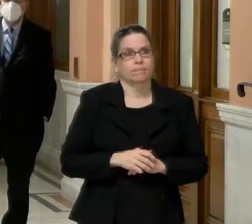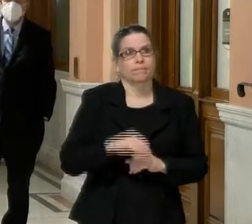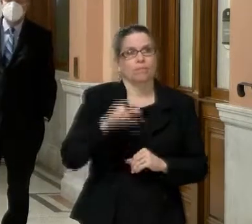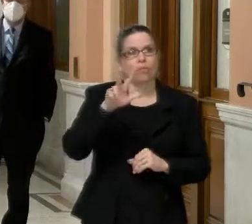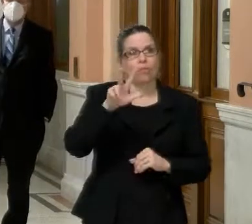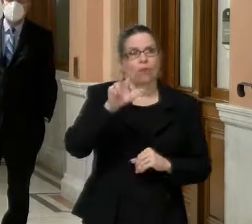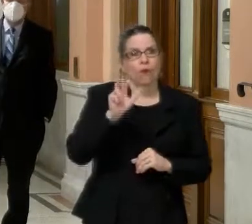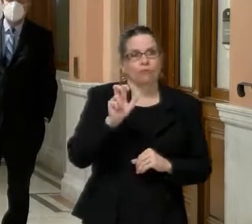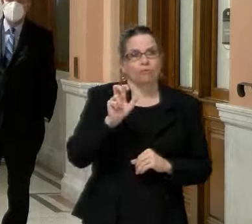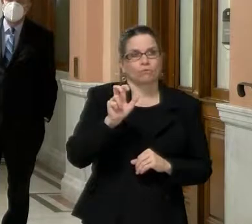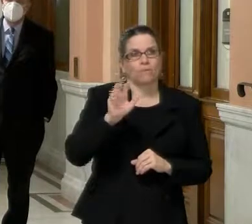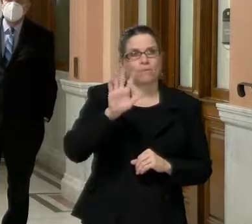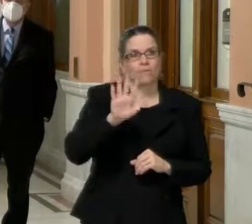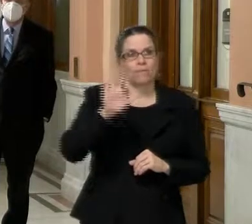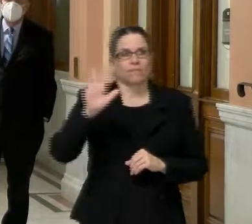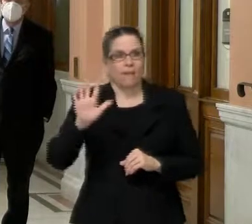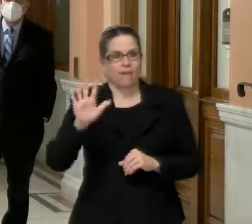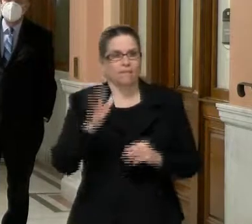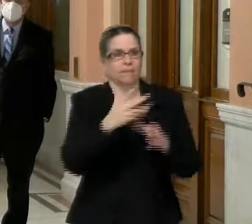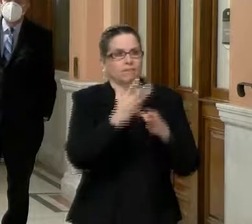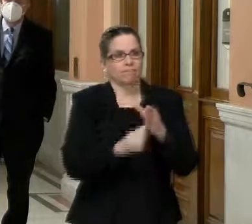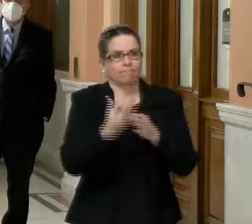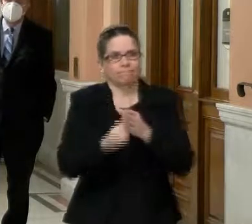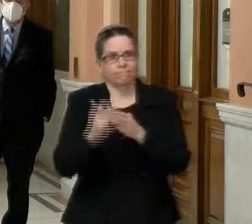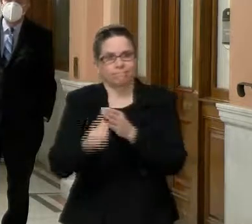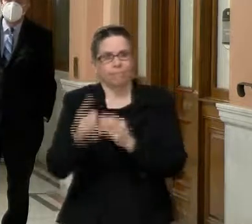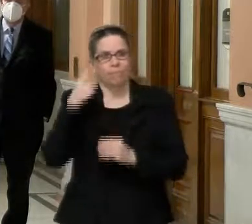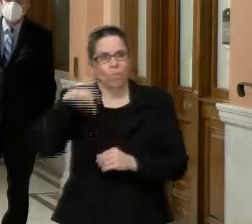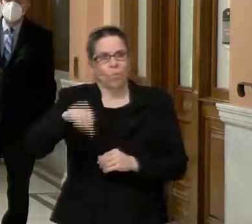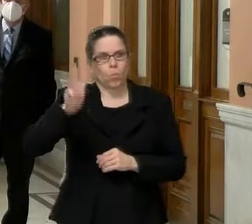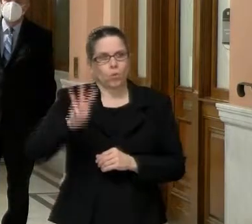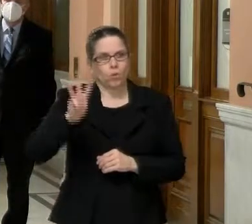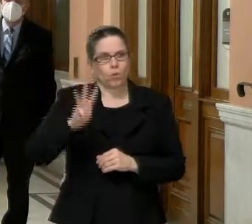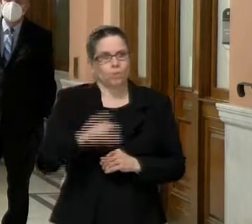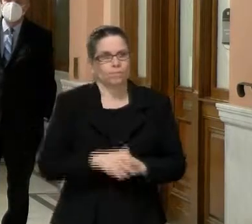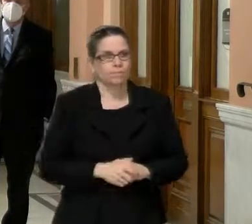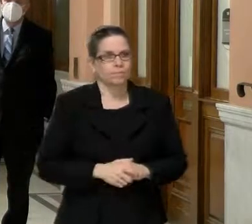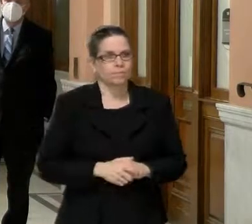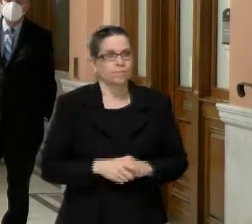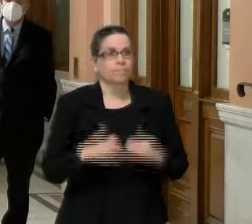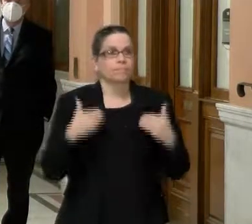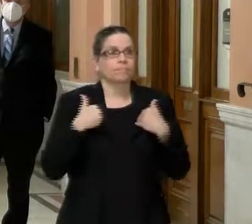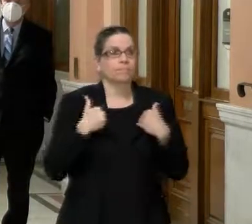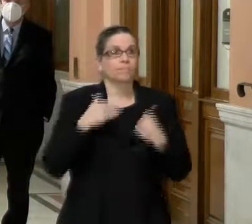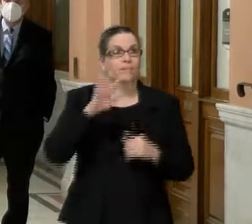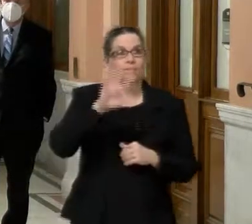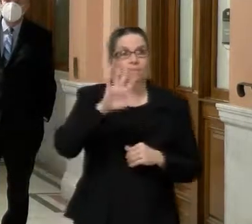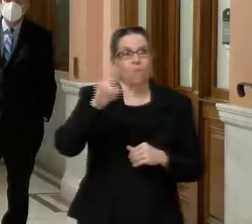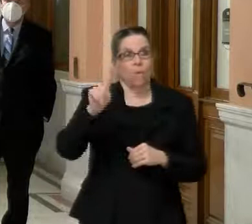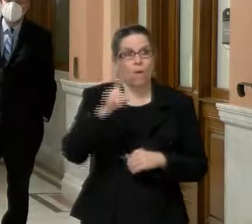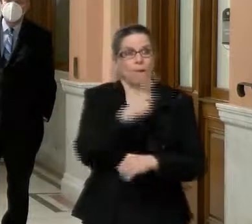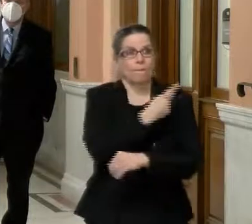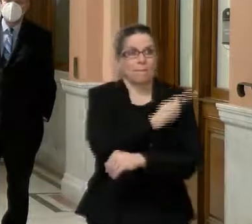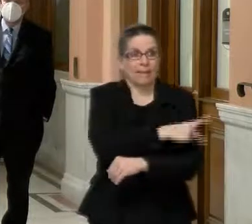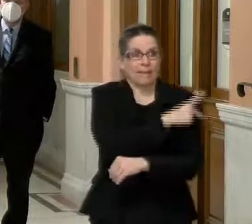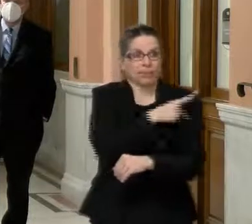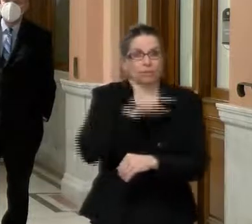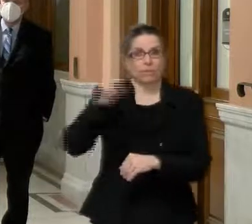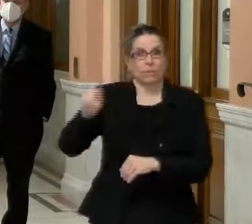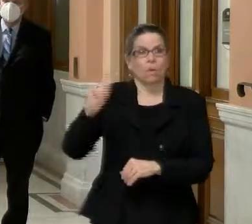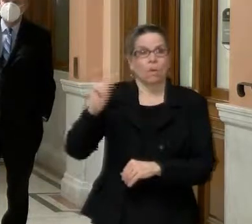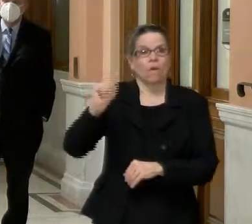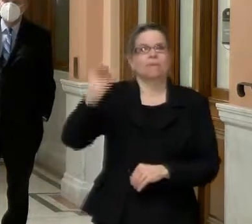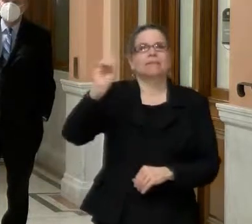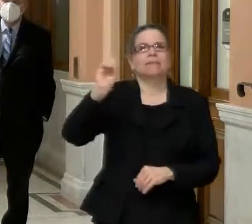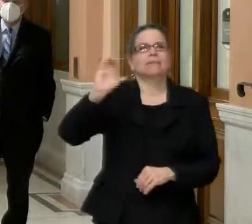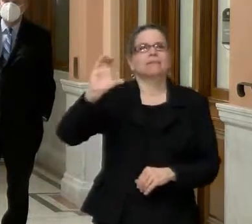355. Uh, as of today, we have 51, uh, patients at the DCU, uh, field hospital.